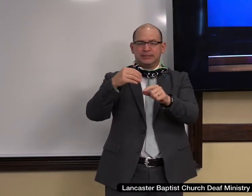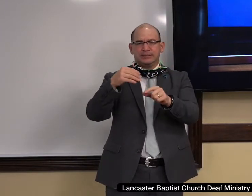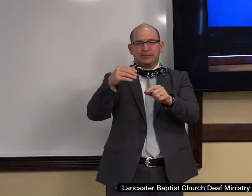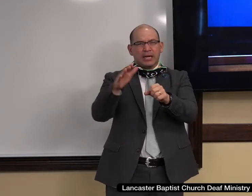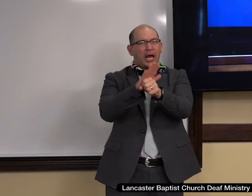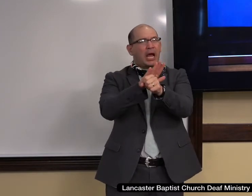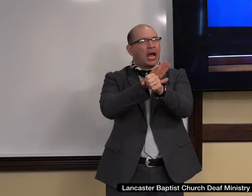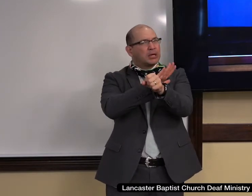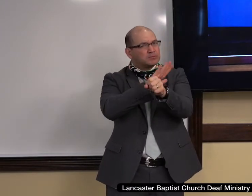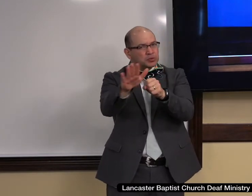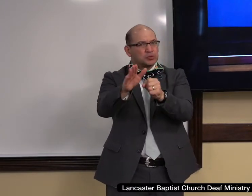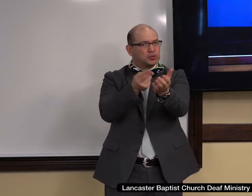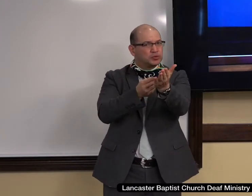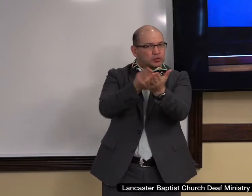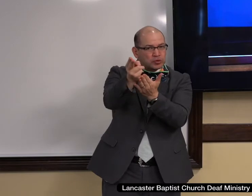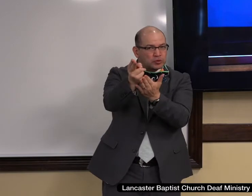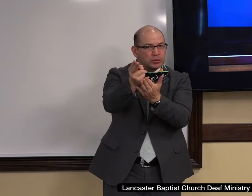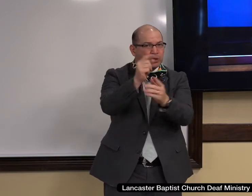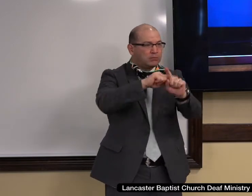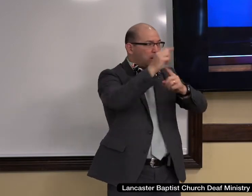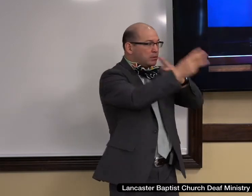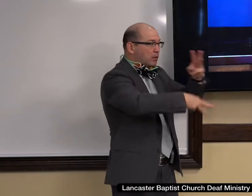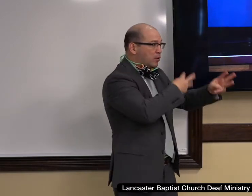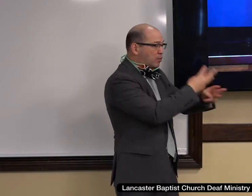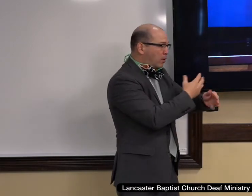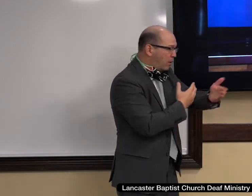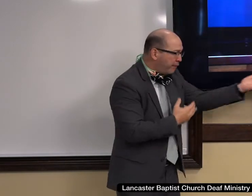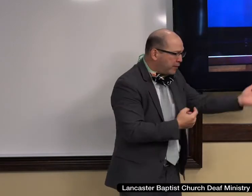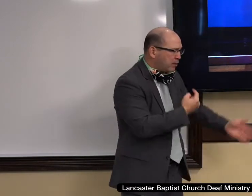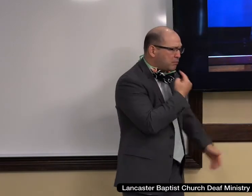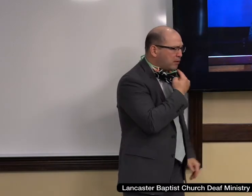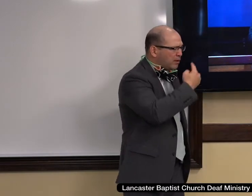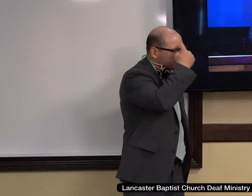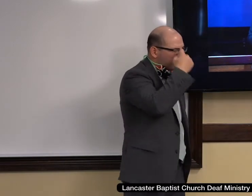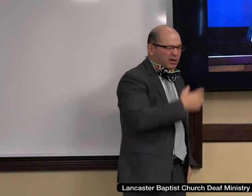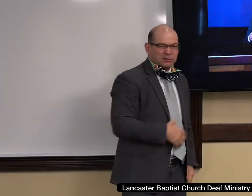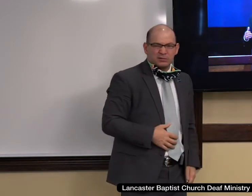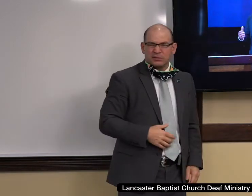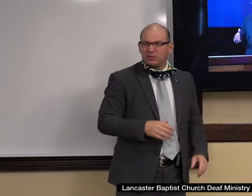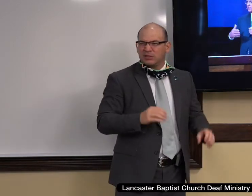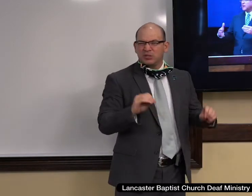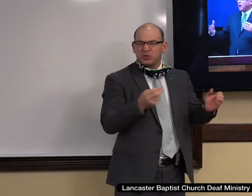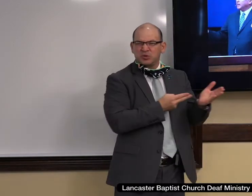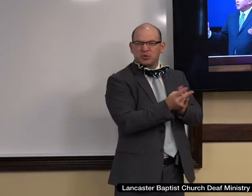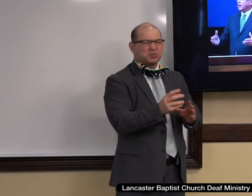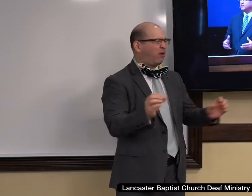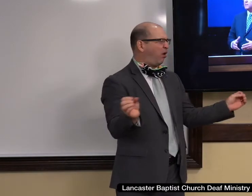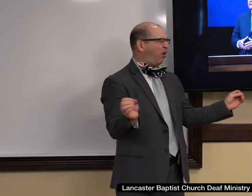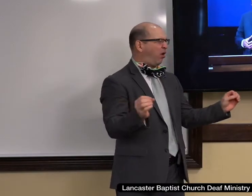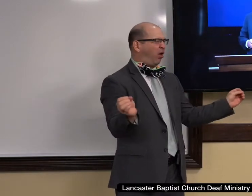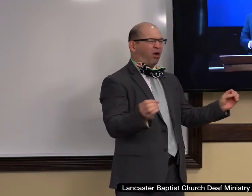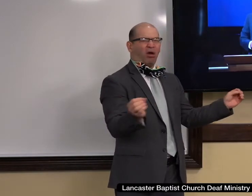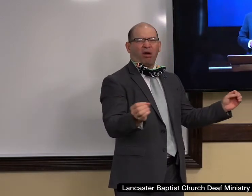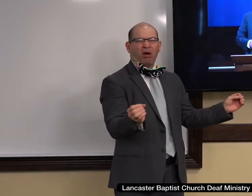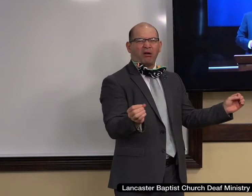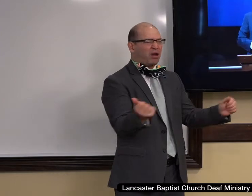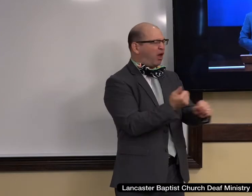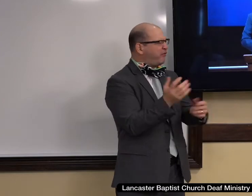The secular view is that of relativism. And this is sort of the guideline that many people live by,